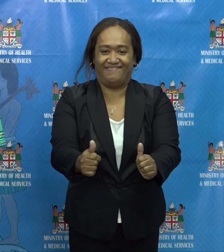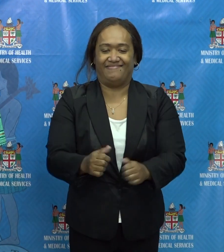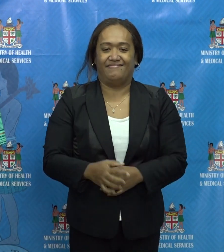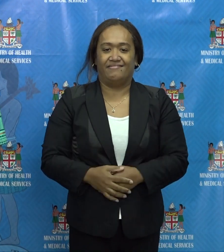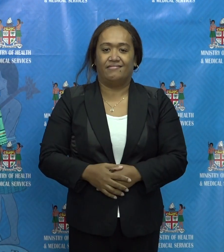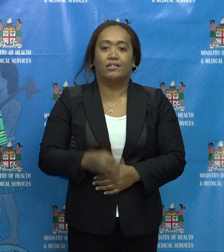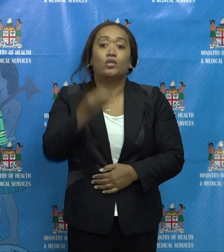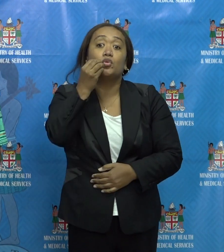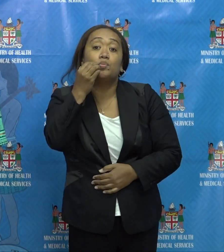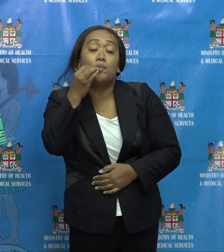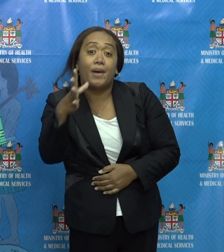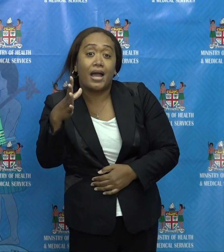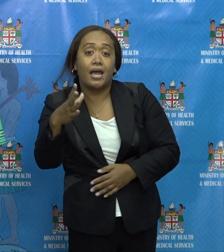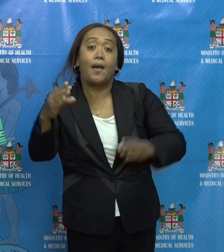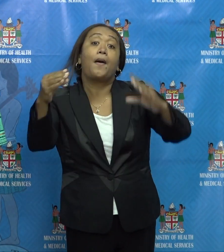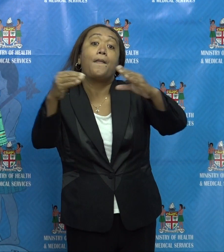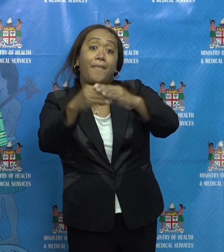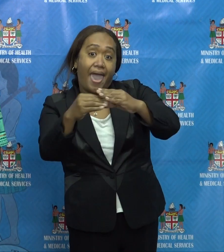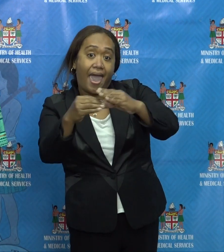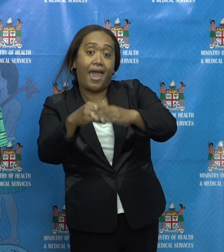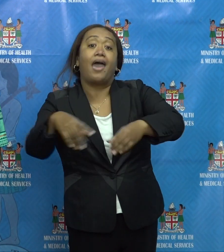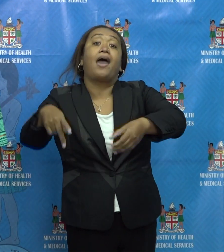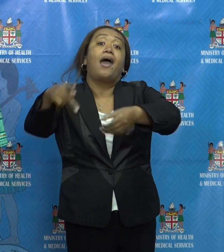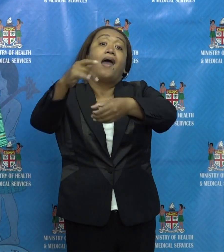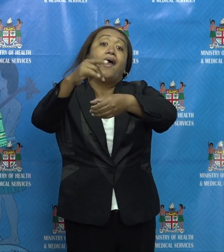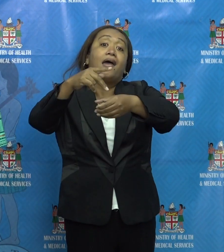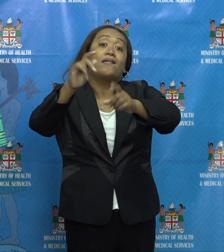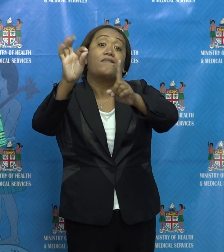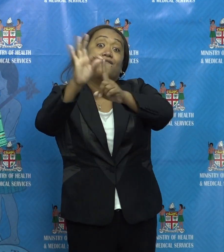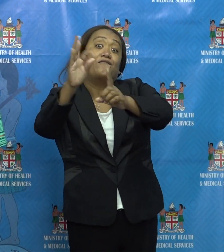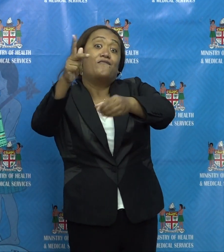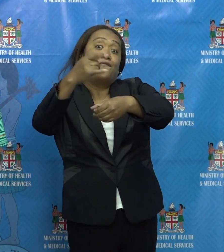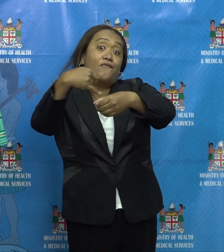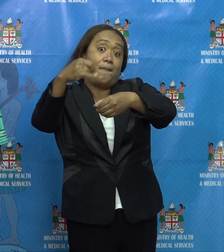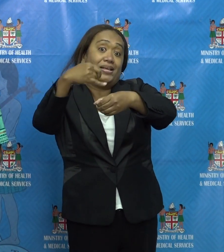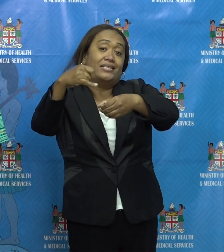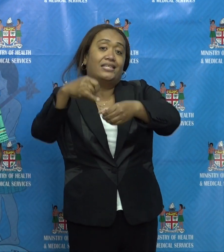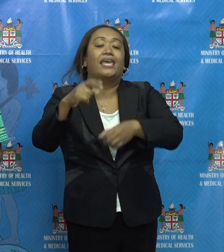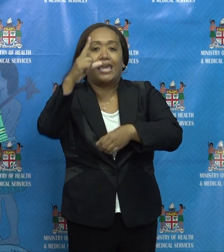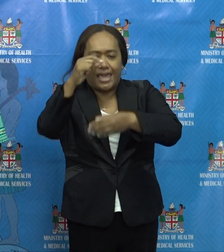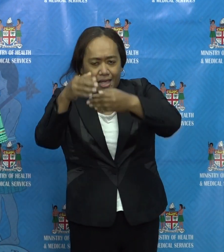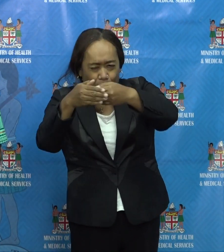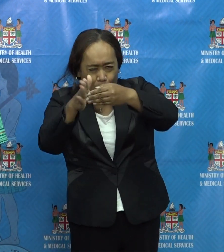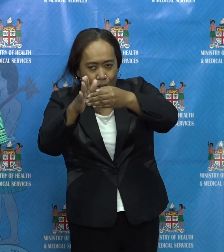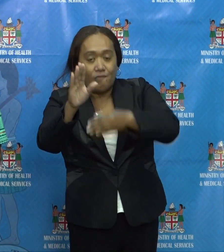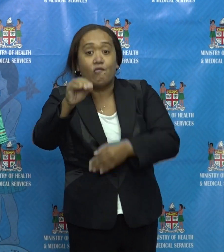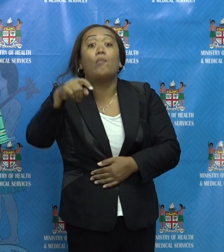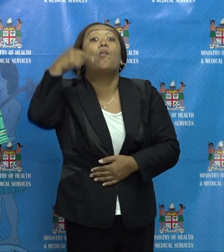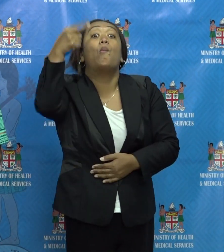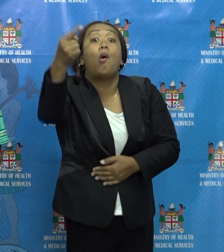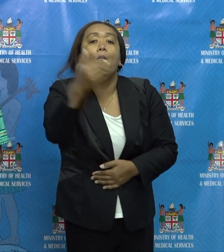banks, pharmacies, and other essential businesses, as identified by the Ministry, can operate from tomorrow.